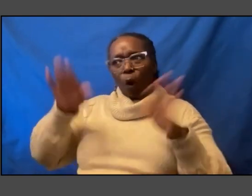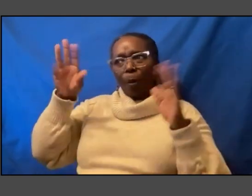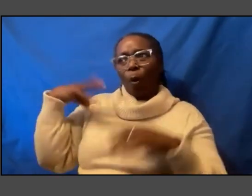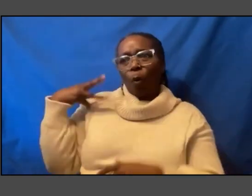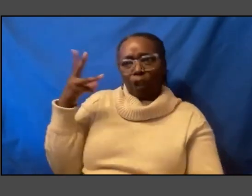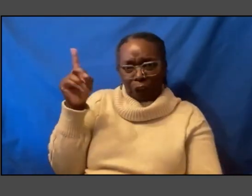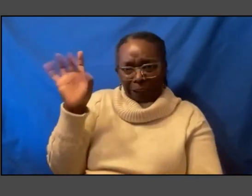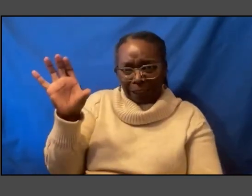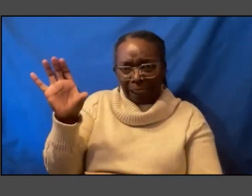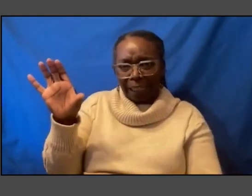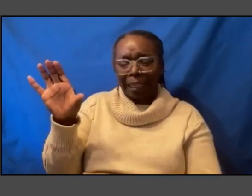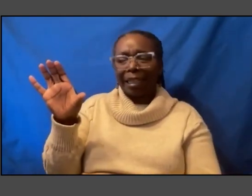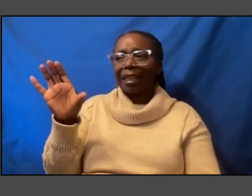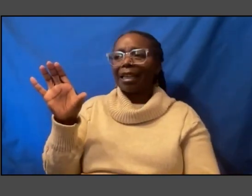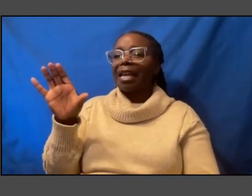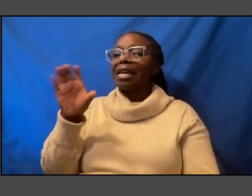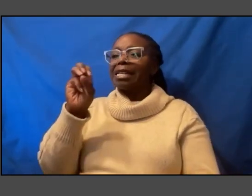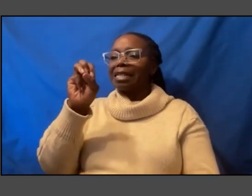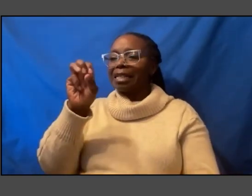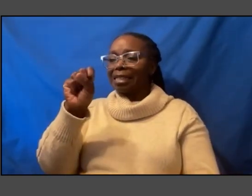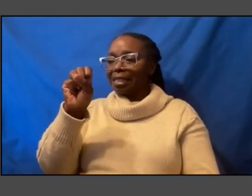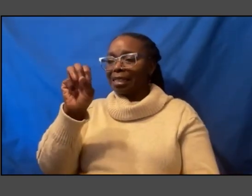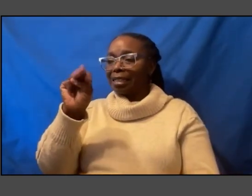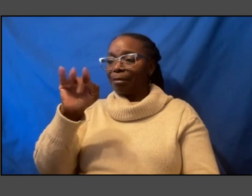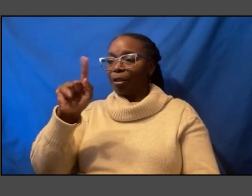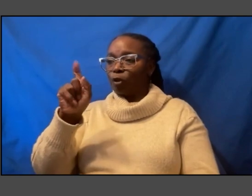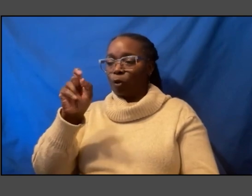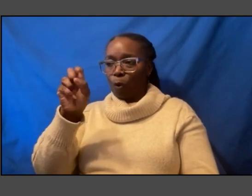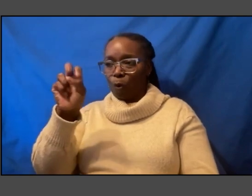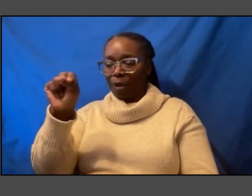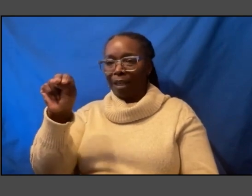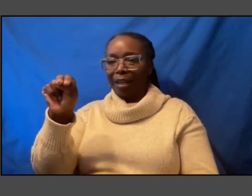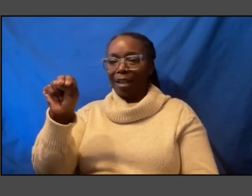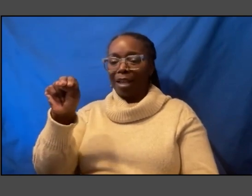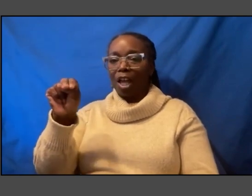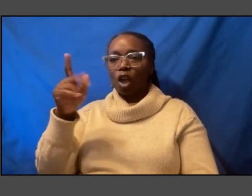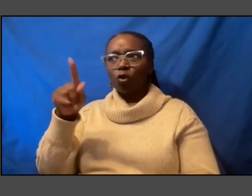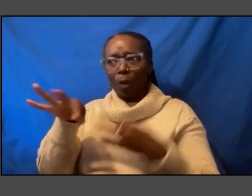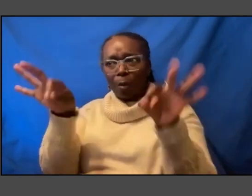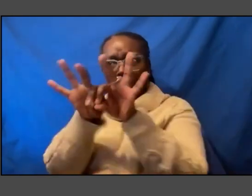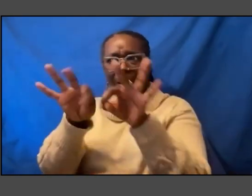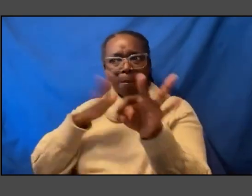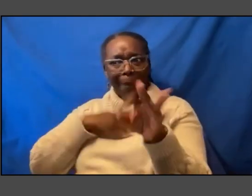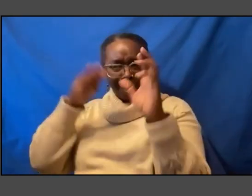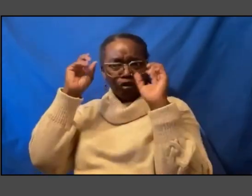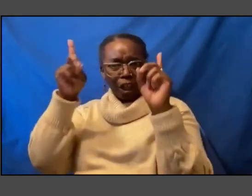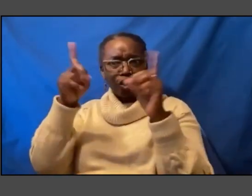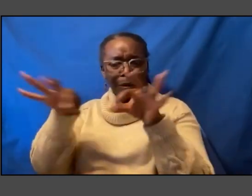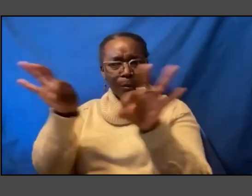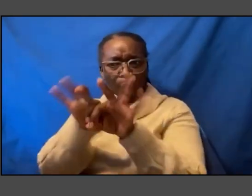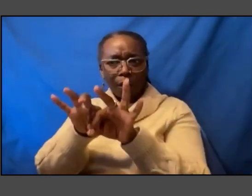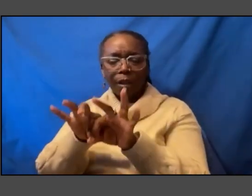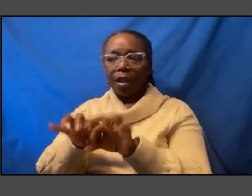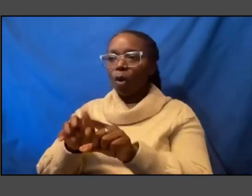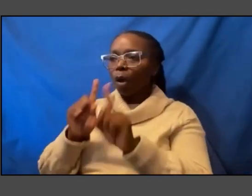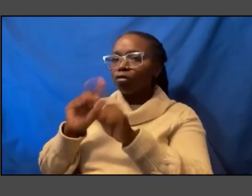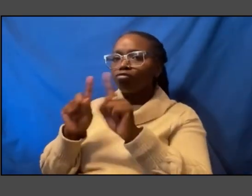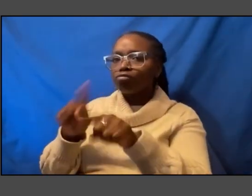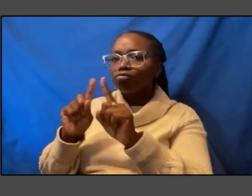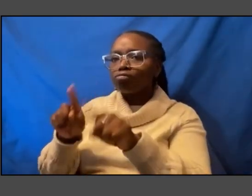Smithsonian was a an absolutely critical part of my education we went regularly to all of the different Smithsonian's